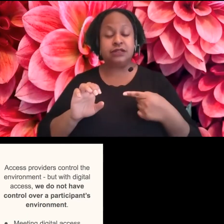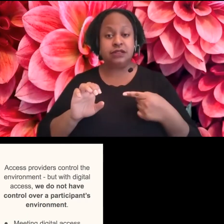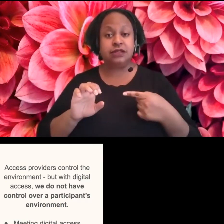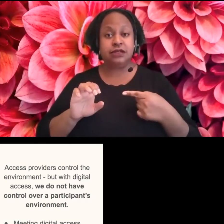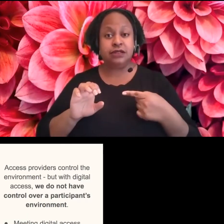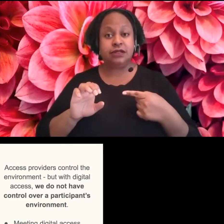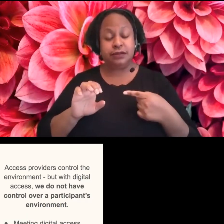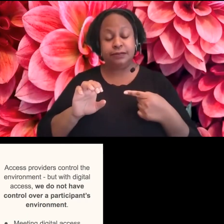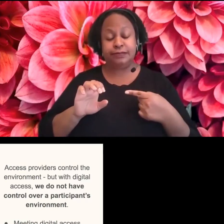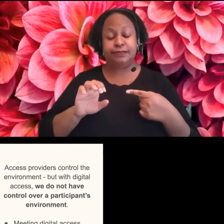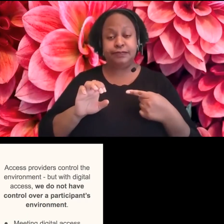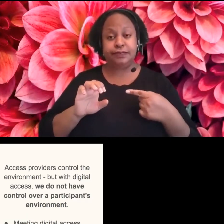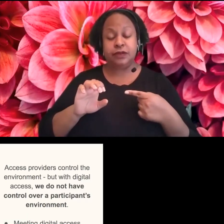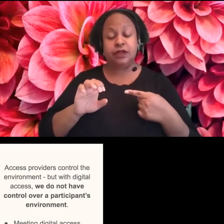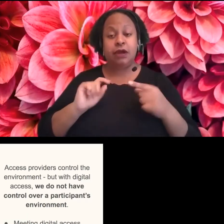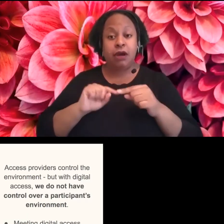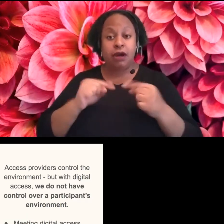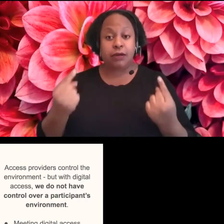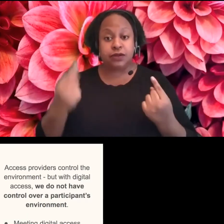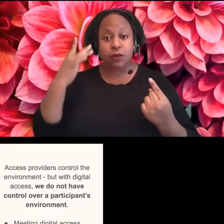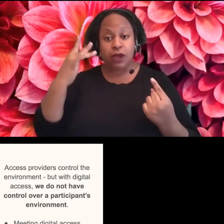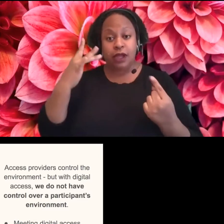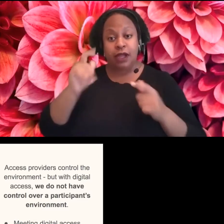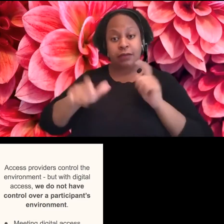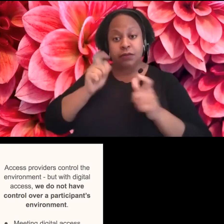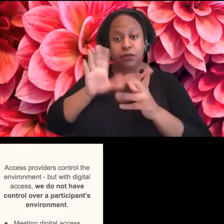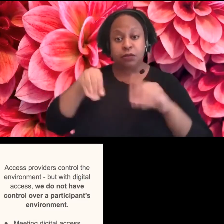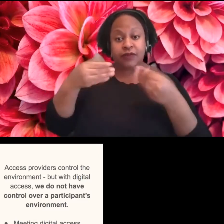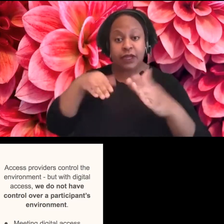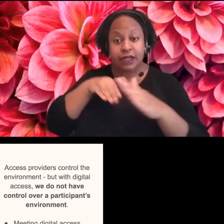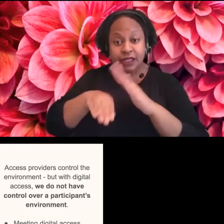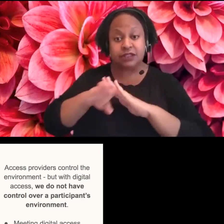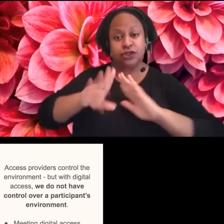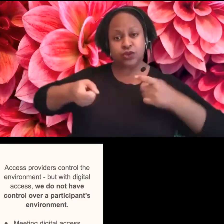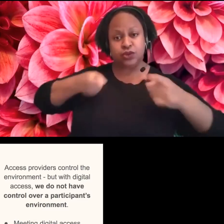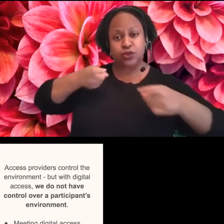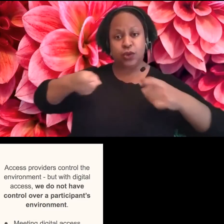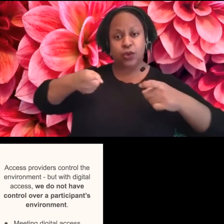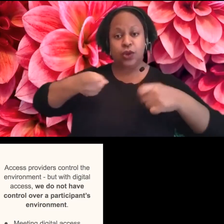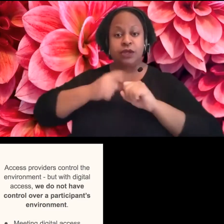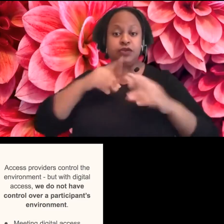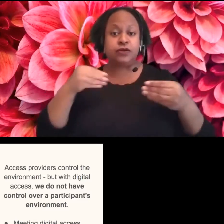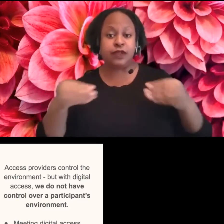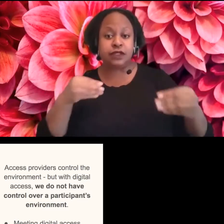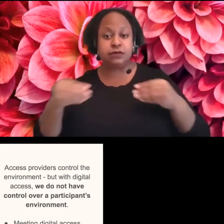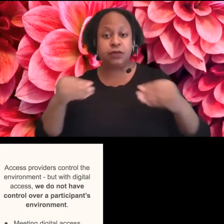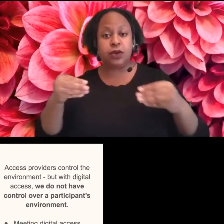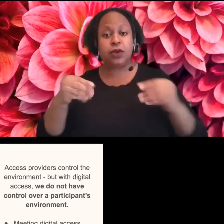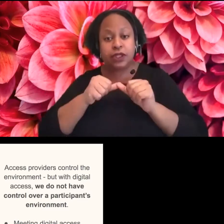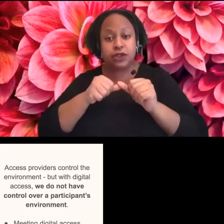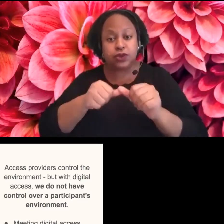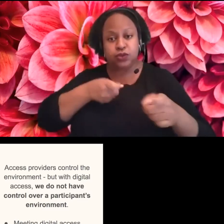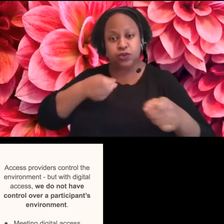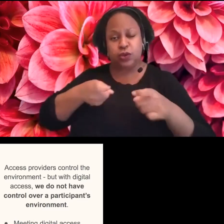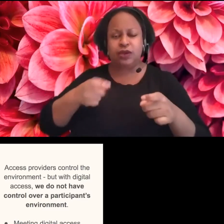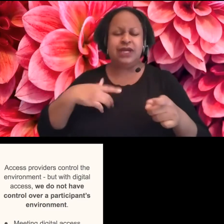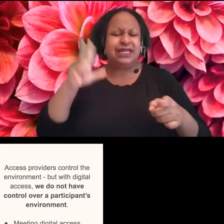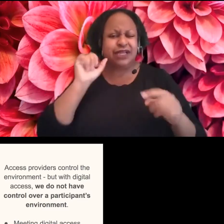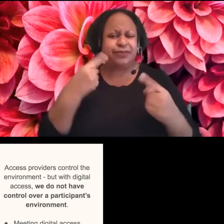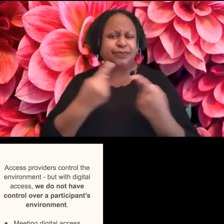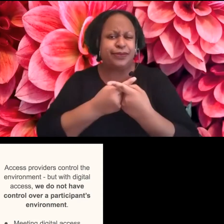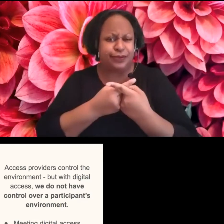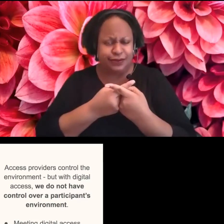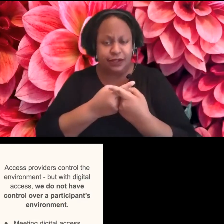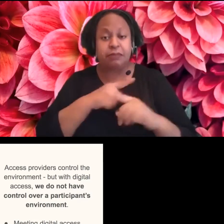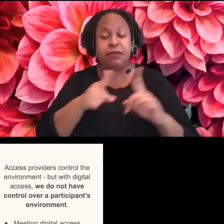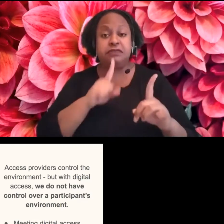access providers control and monitor the space to maintain its flexibility. And that sounds quite contradictory, but that's really